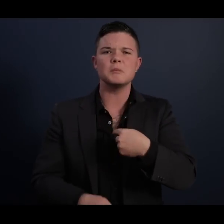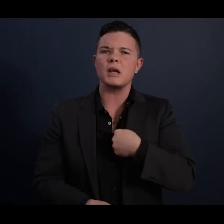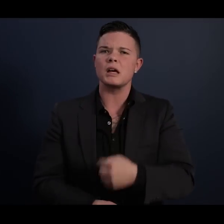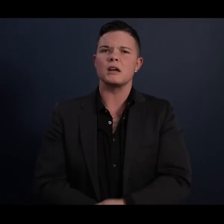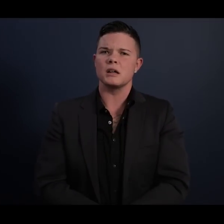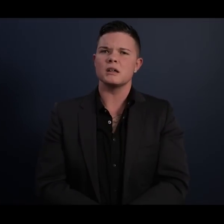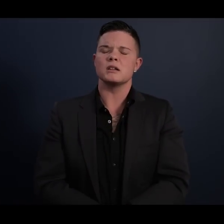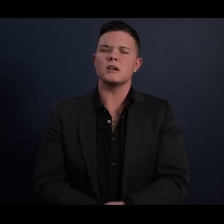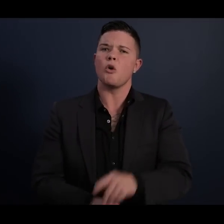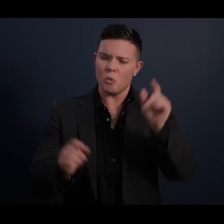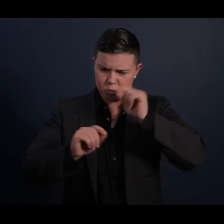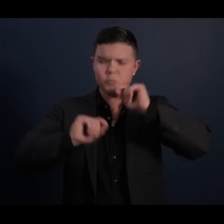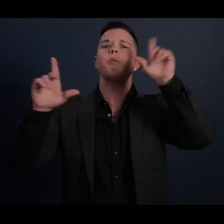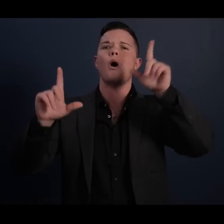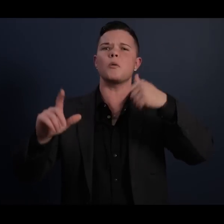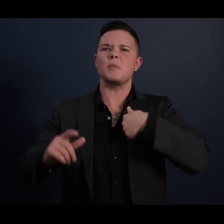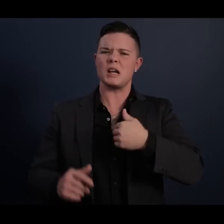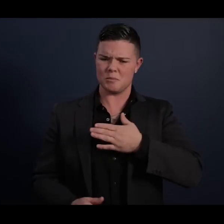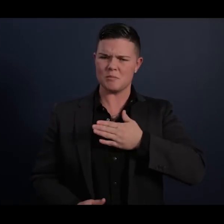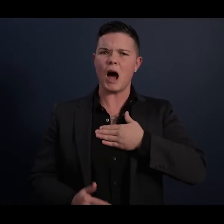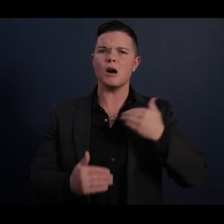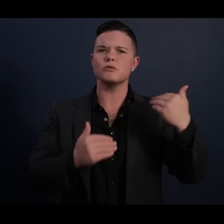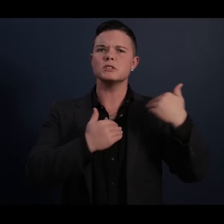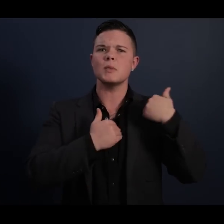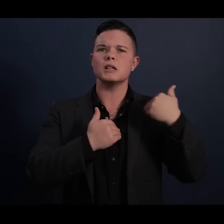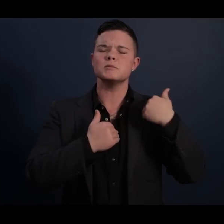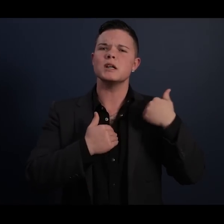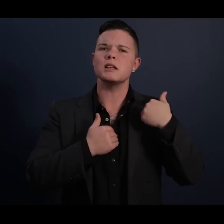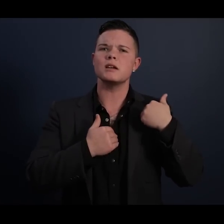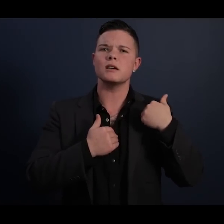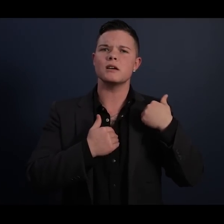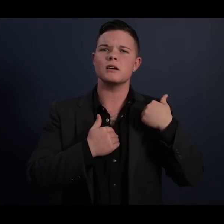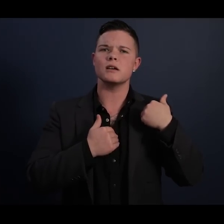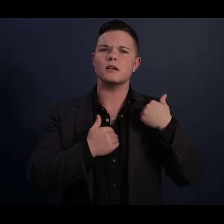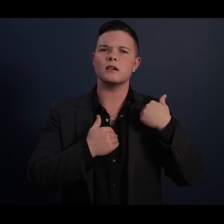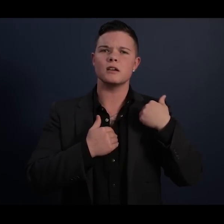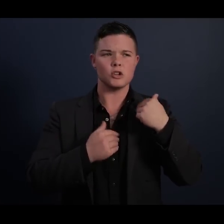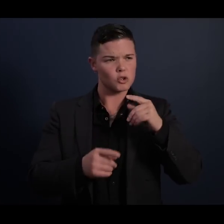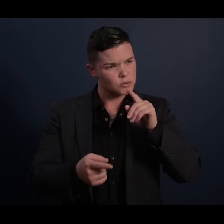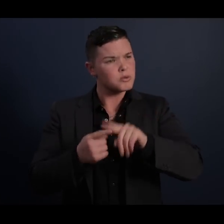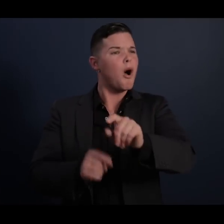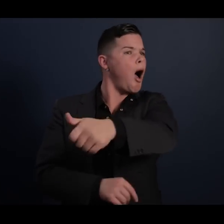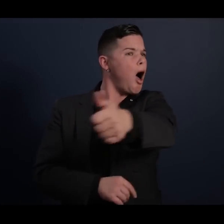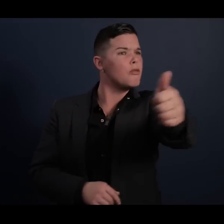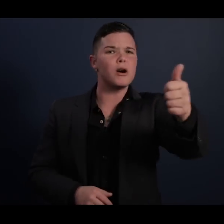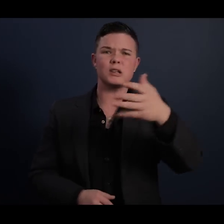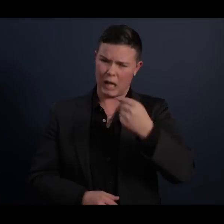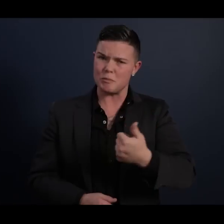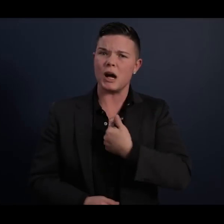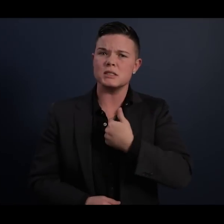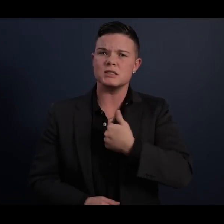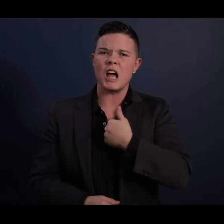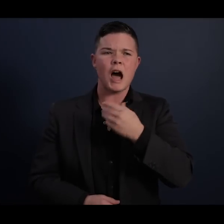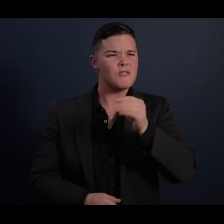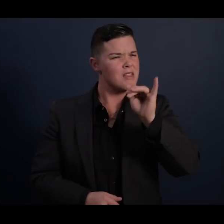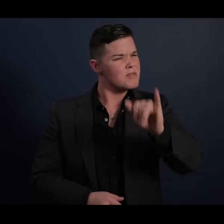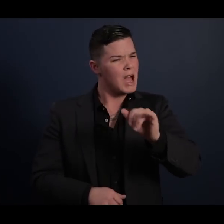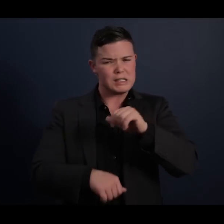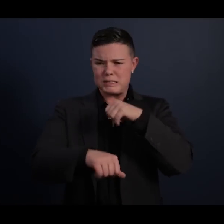It woke me up to my responsibilities, to others and to myself. And it set me on an improbable